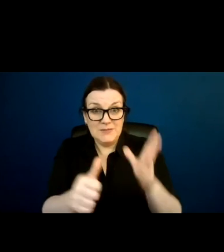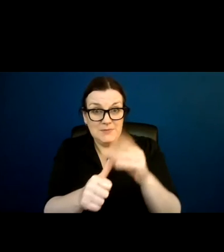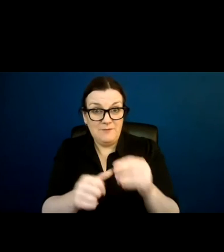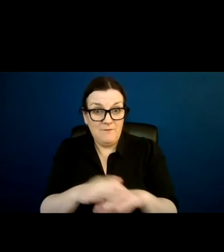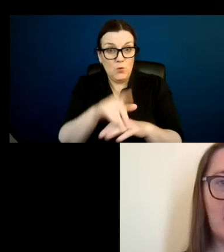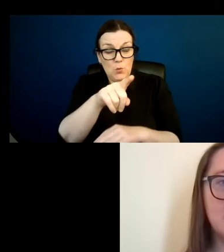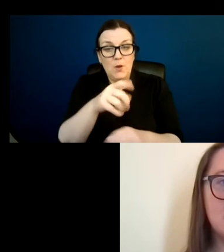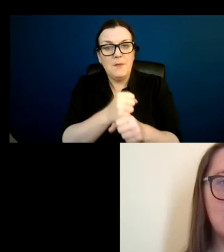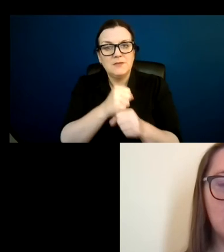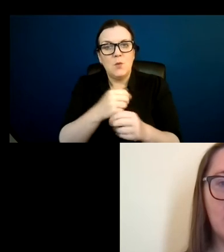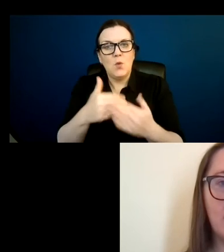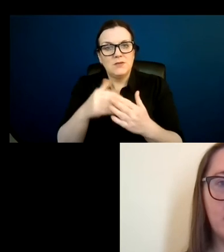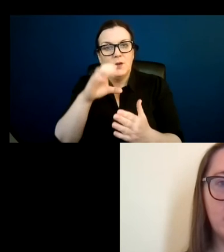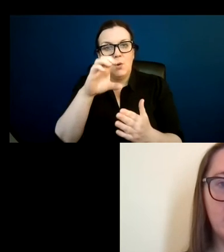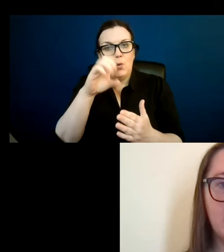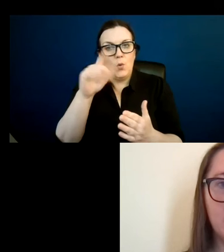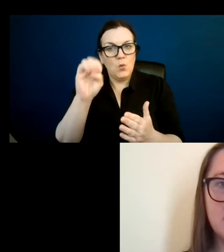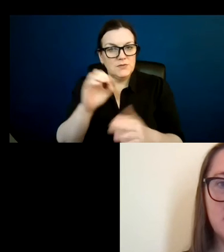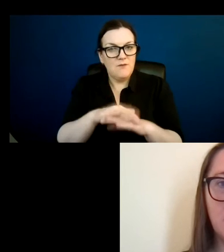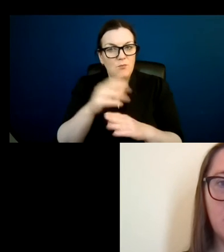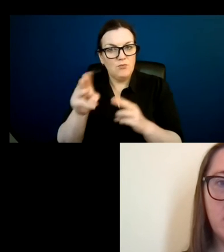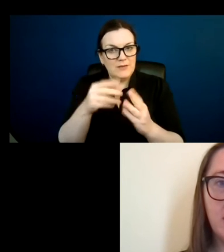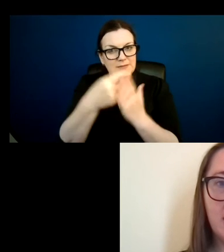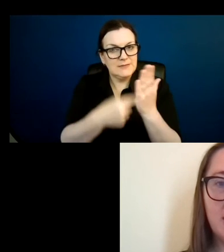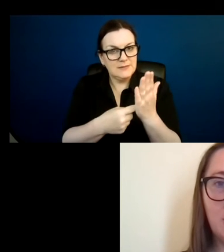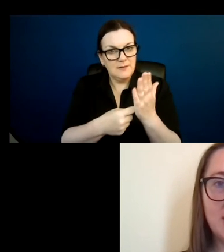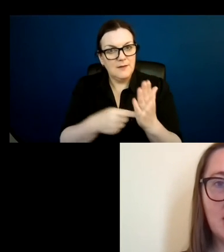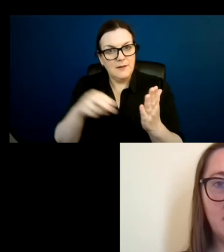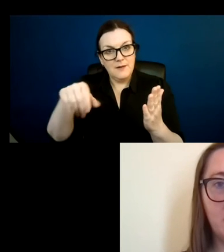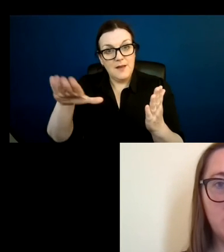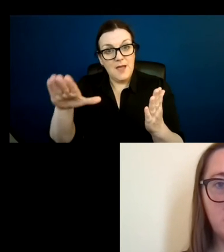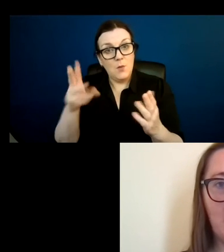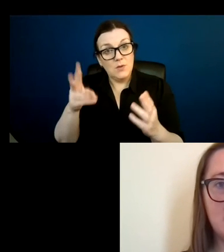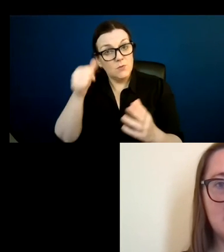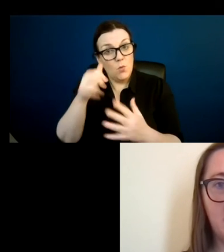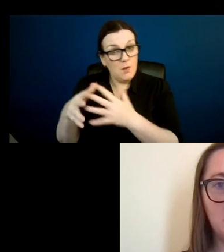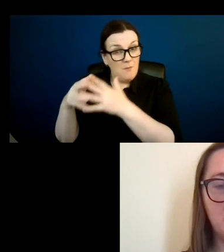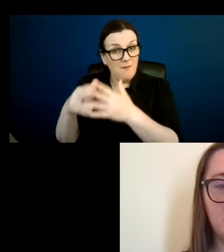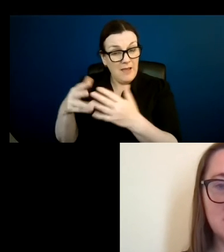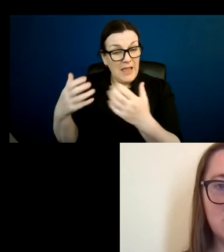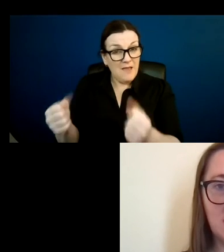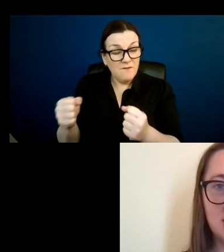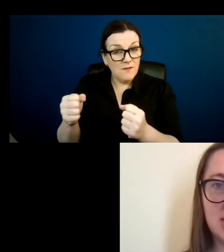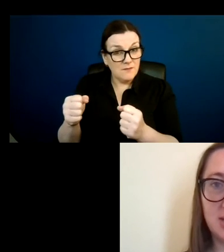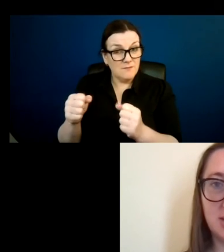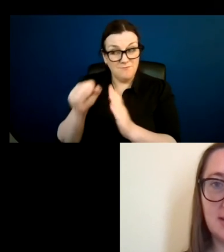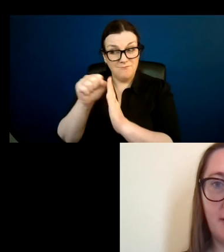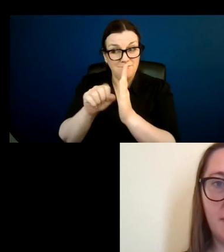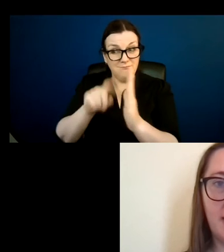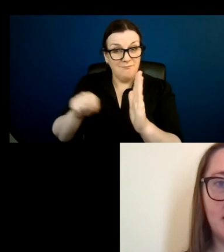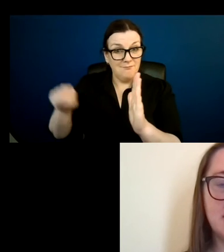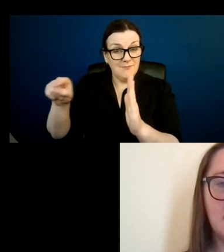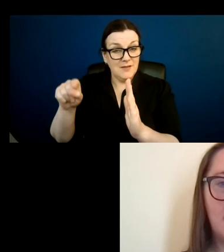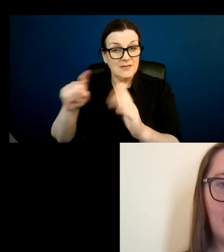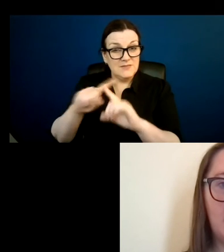about codes of practice. So Niall wants to know in the US, are there codes of practice developed for the associated sectors like